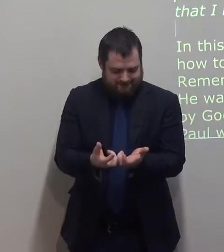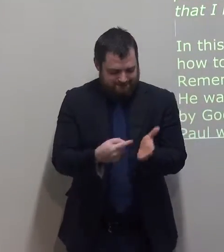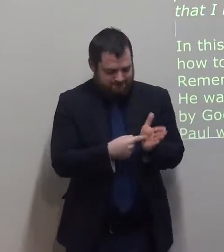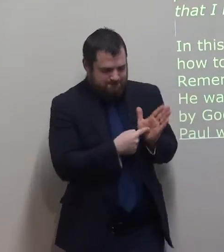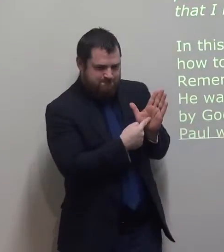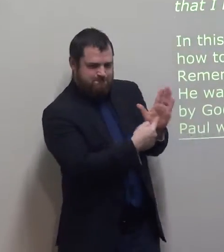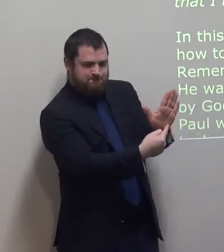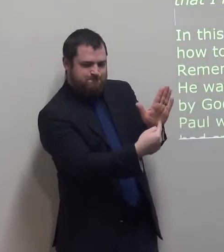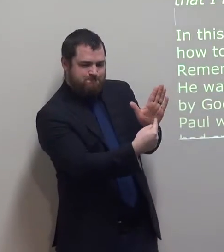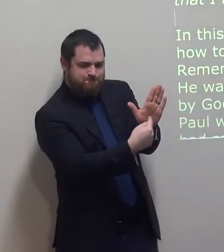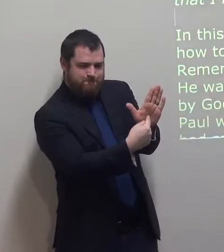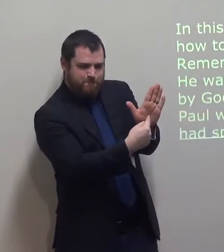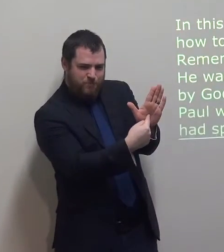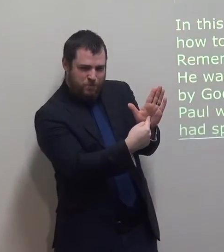Remember Paul was an apostle.